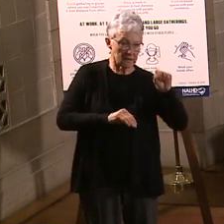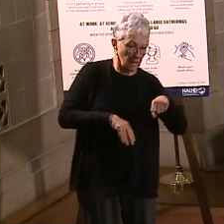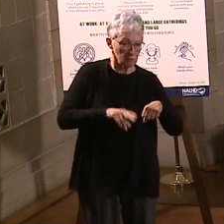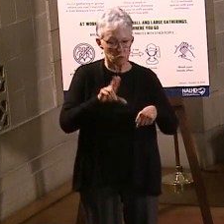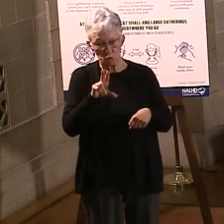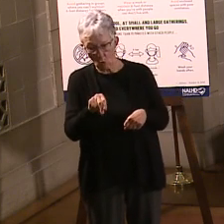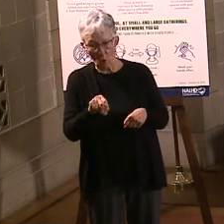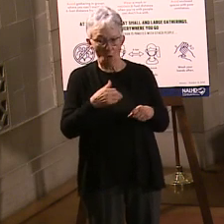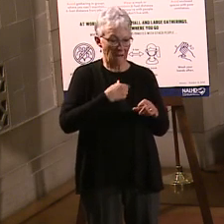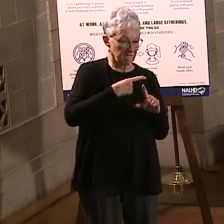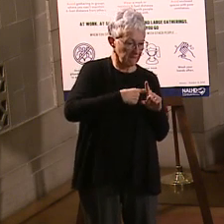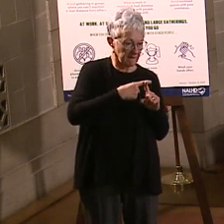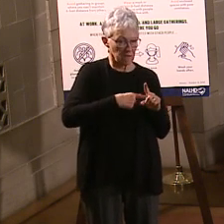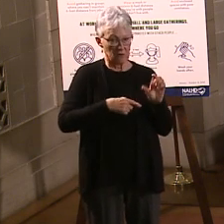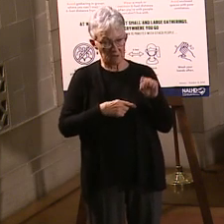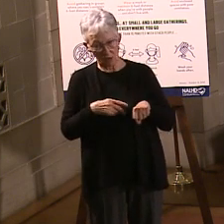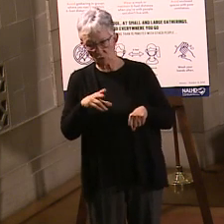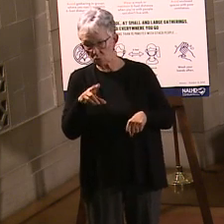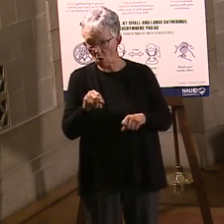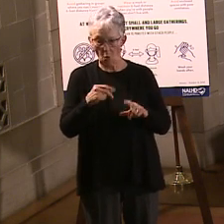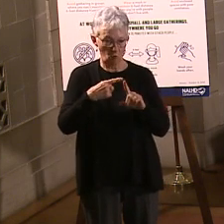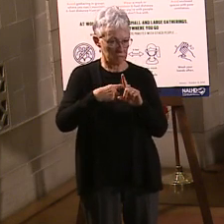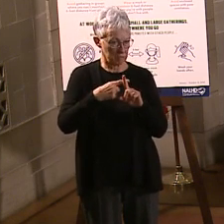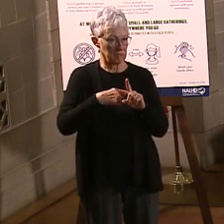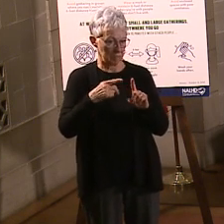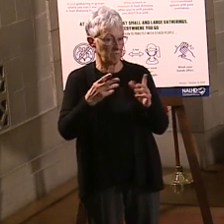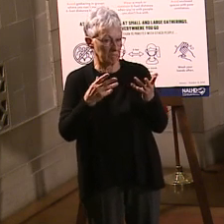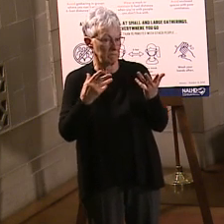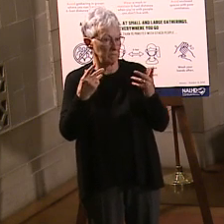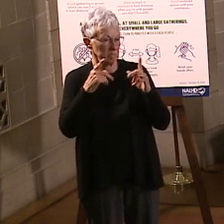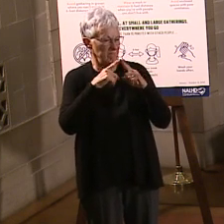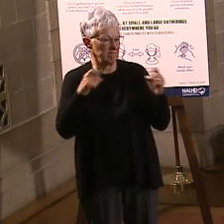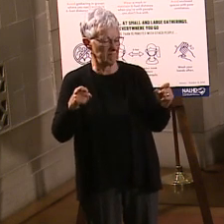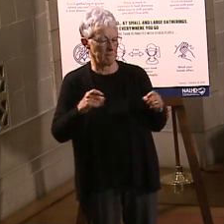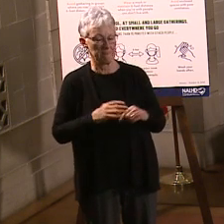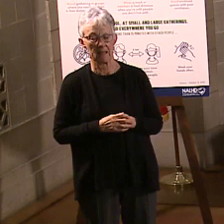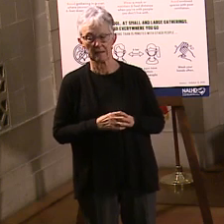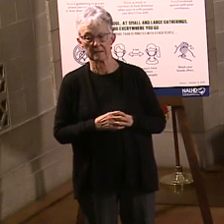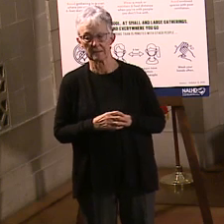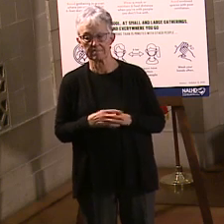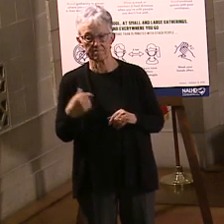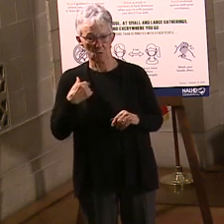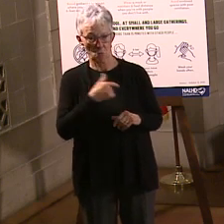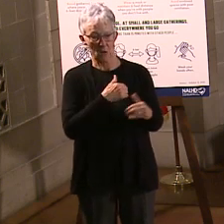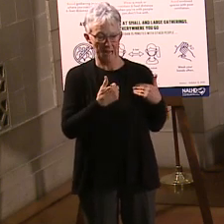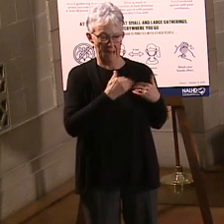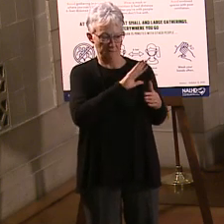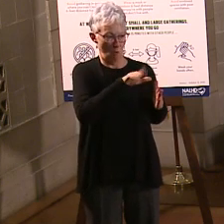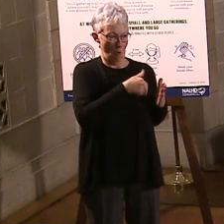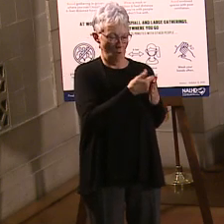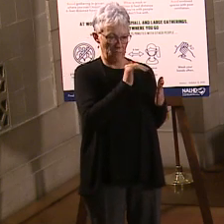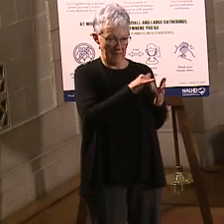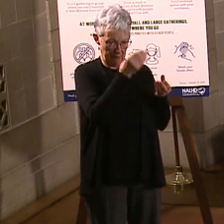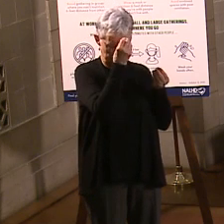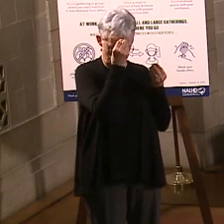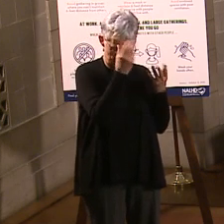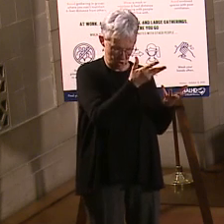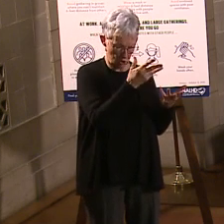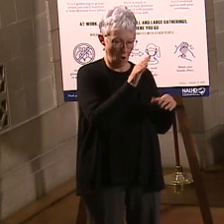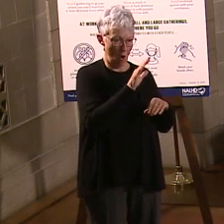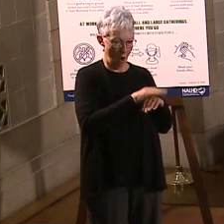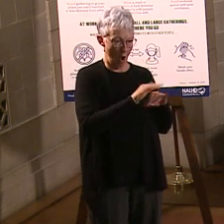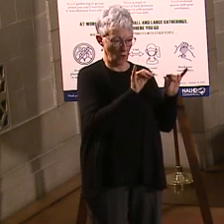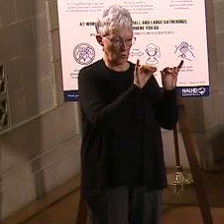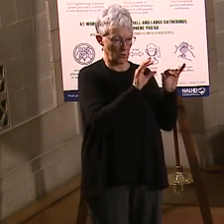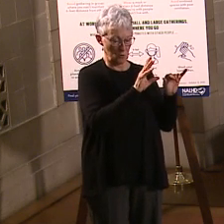about needing proof of vaccination for international travel or other things. Just know that we will have that, you know, very shortly for you so that you can have that as